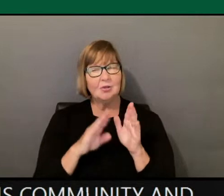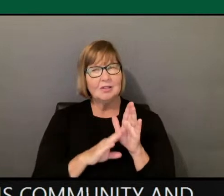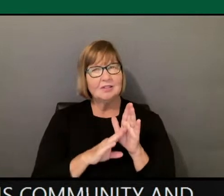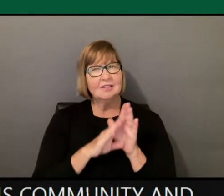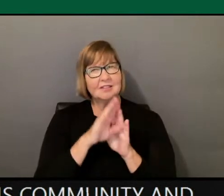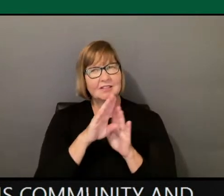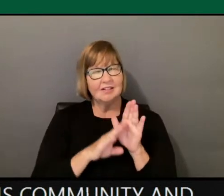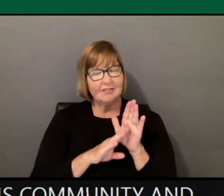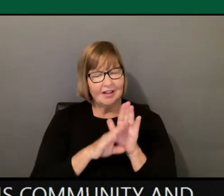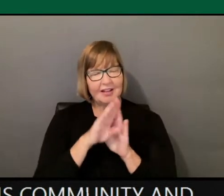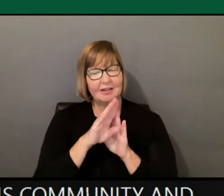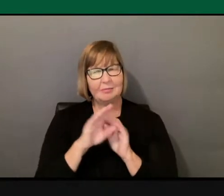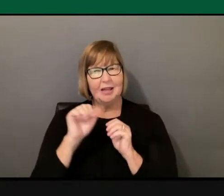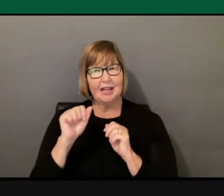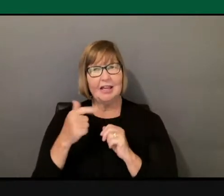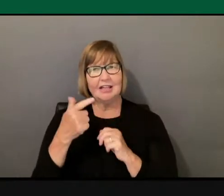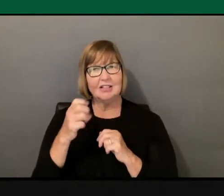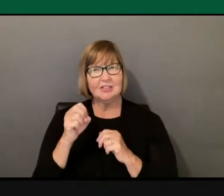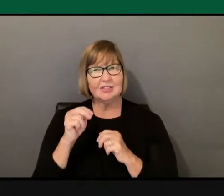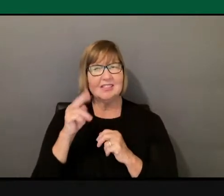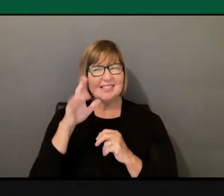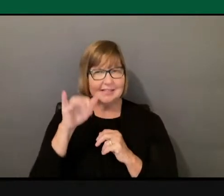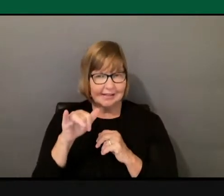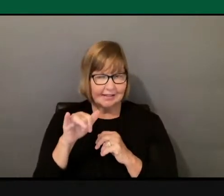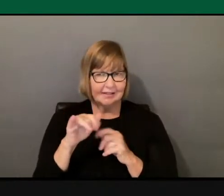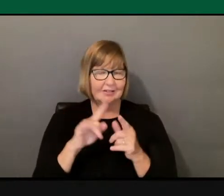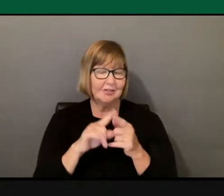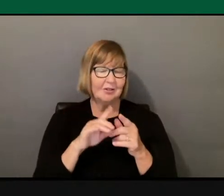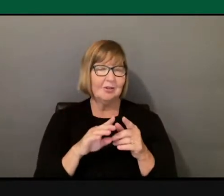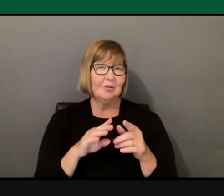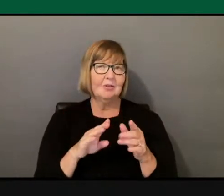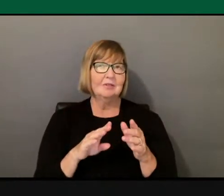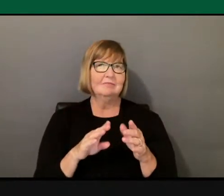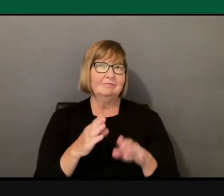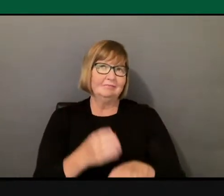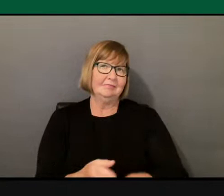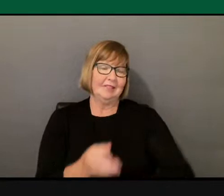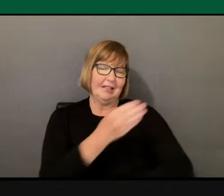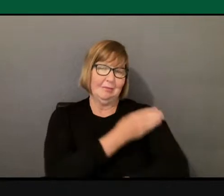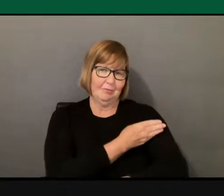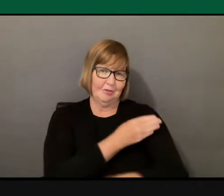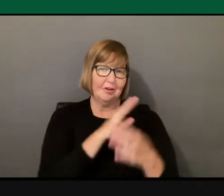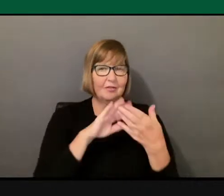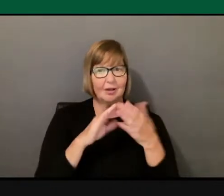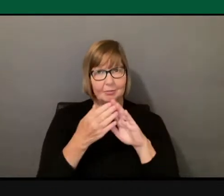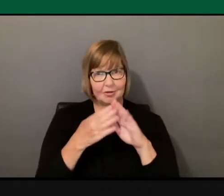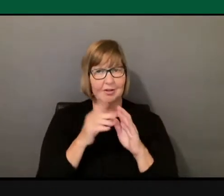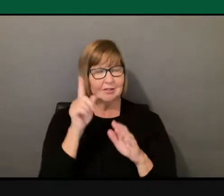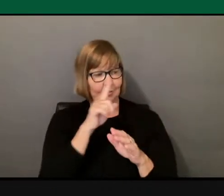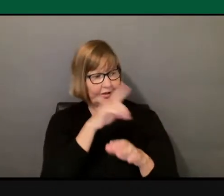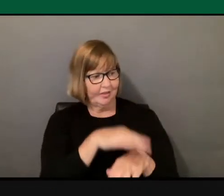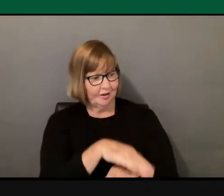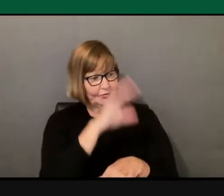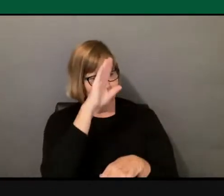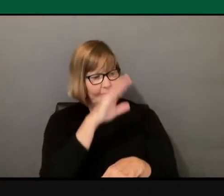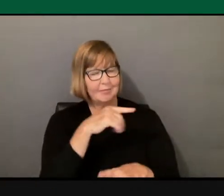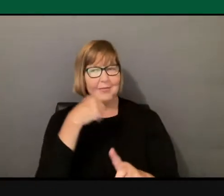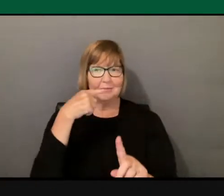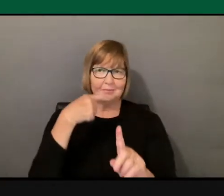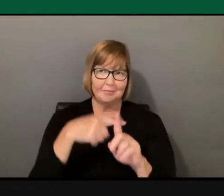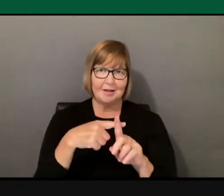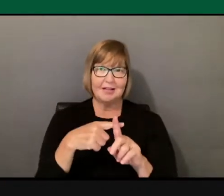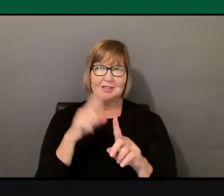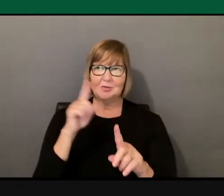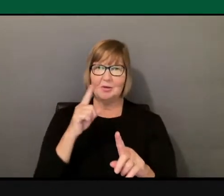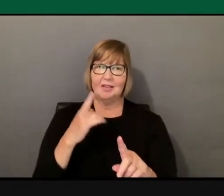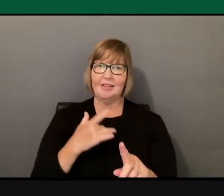improving not only communities similar to the ones that they grew up in, but in communities that they feel,